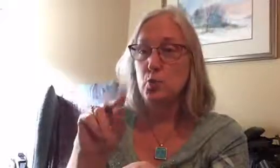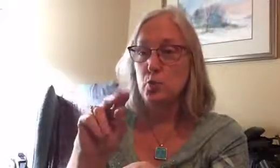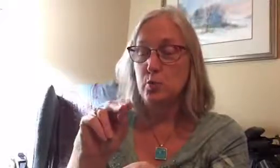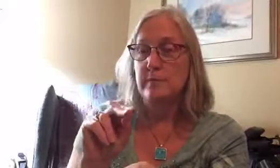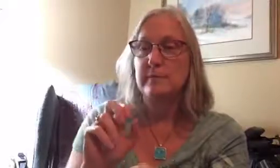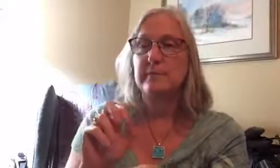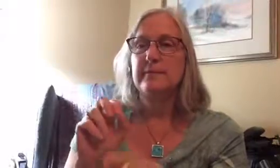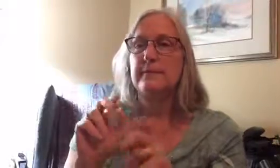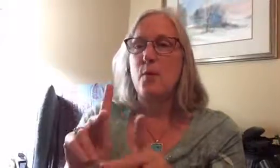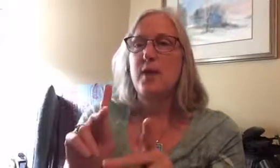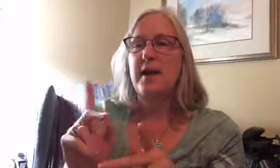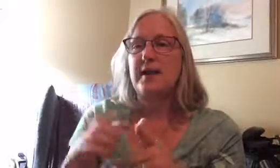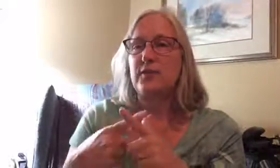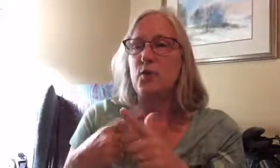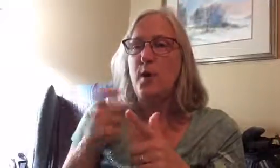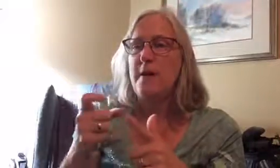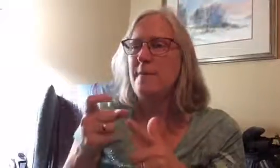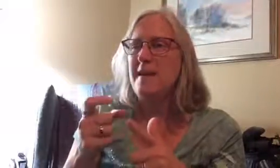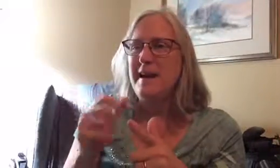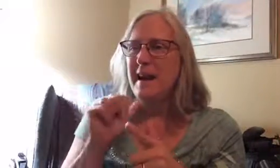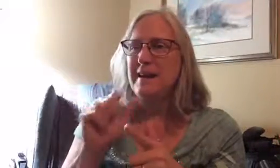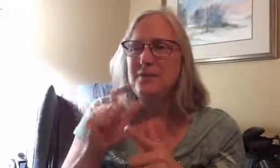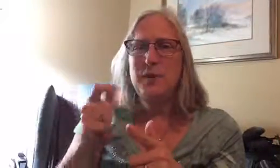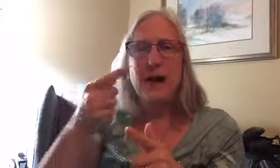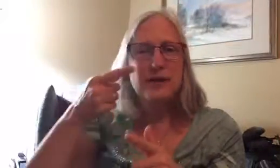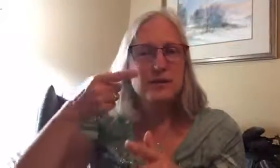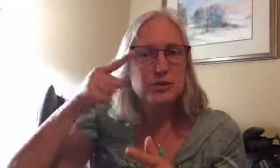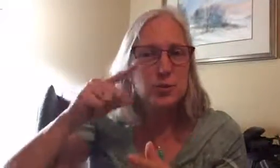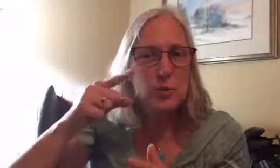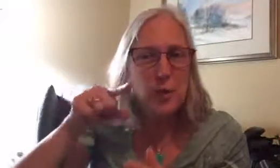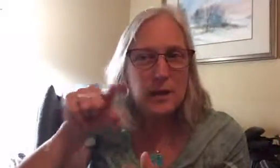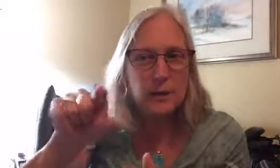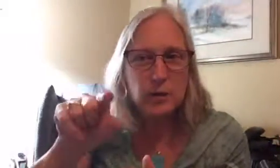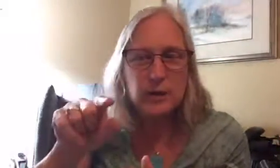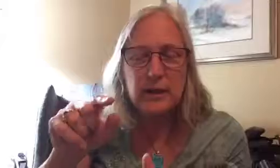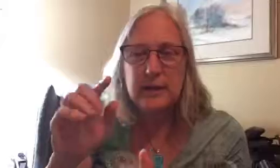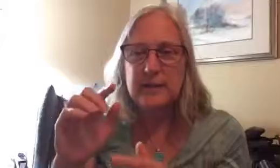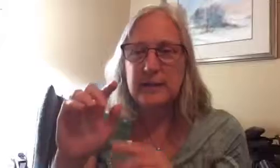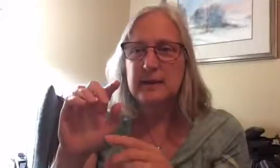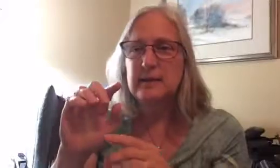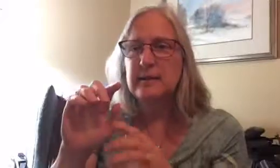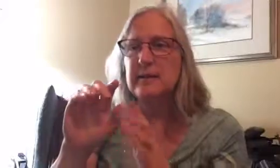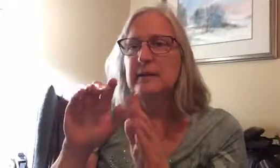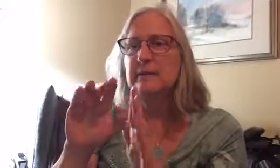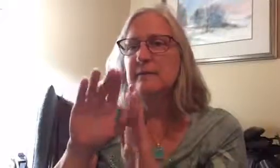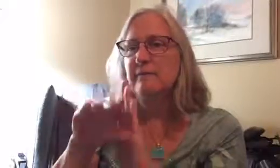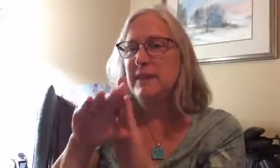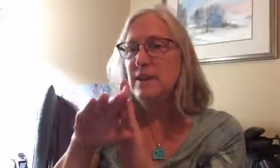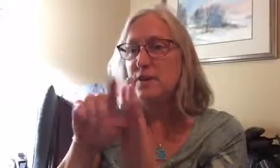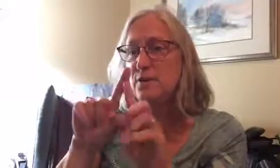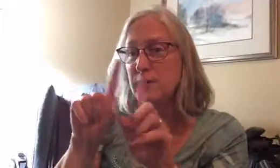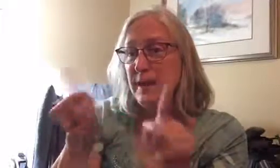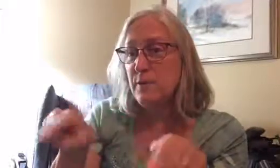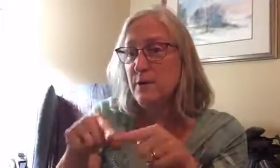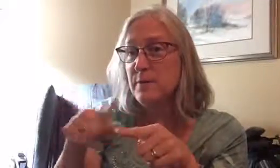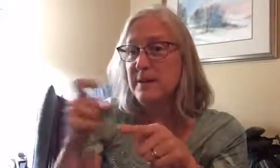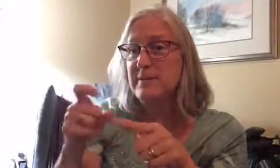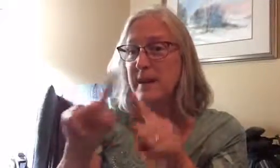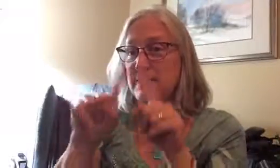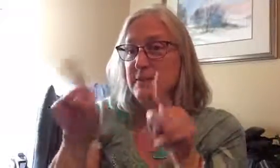okay so i i don't know how to do it while i'm looking at the video camera because i have the